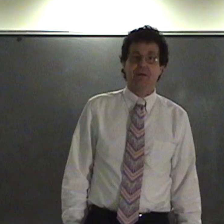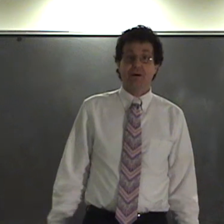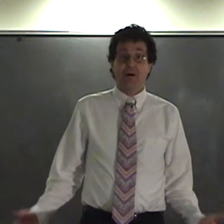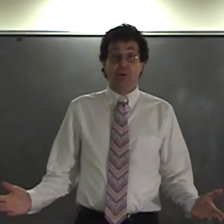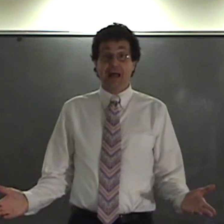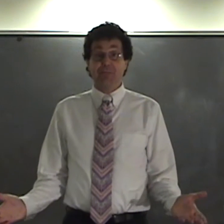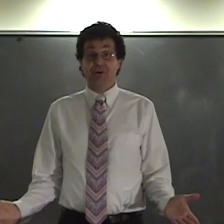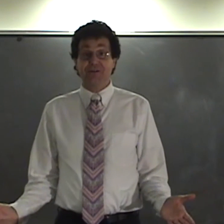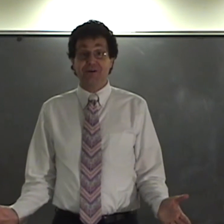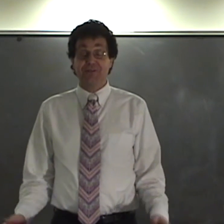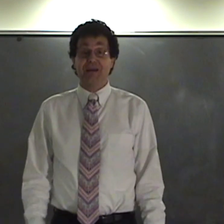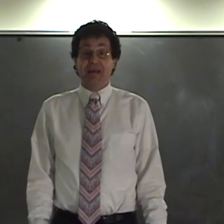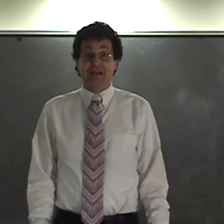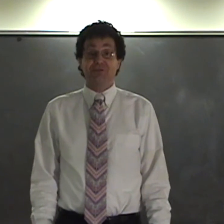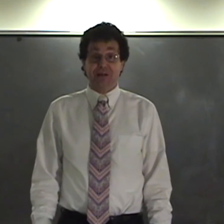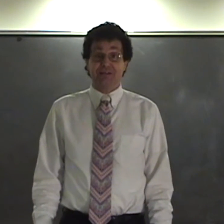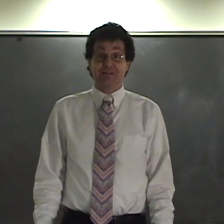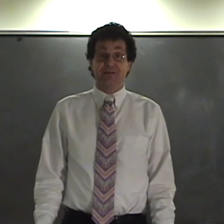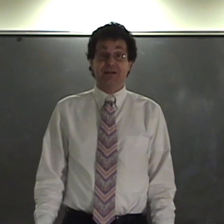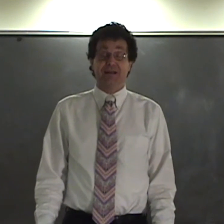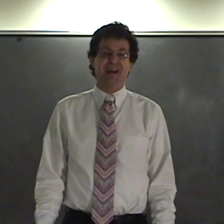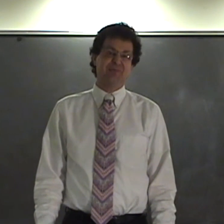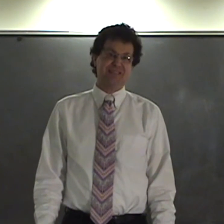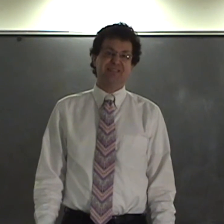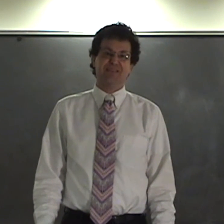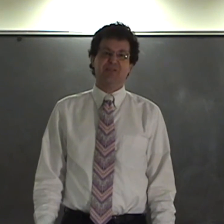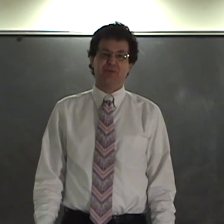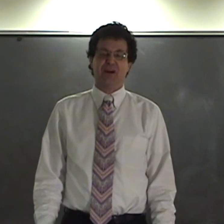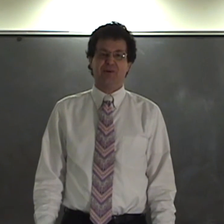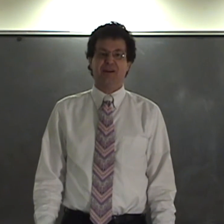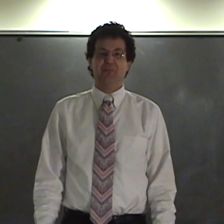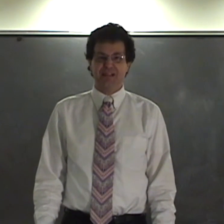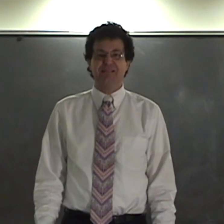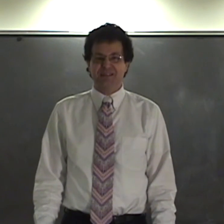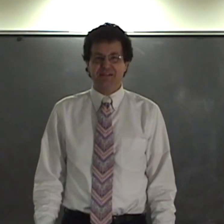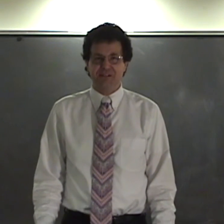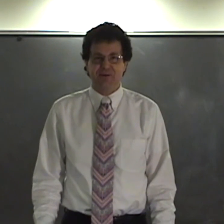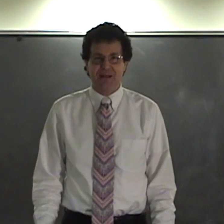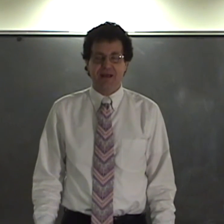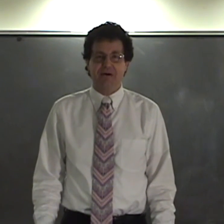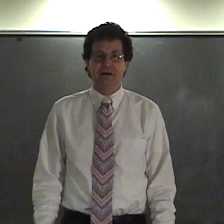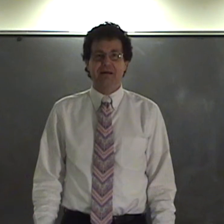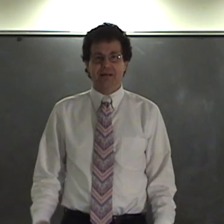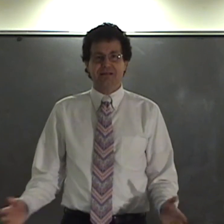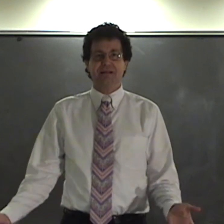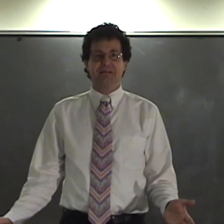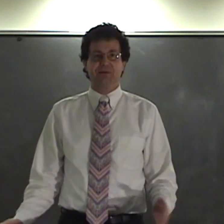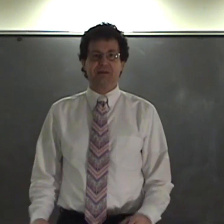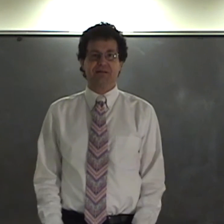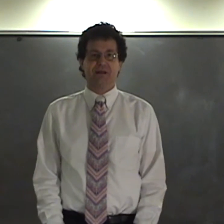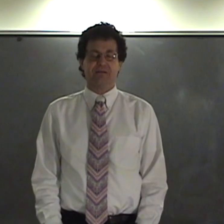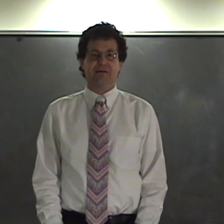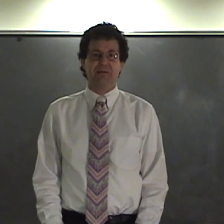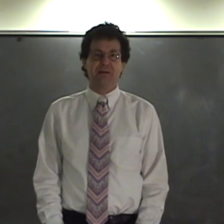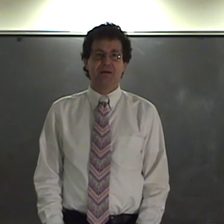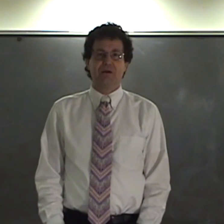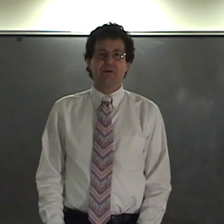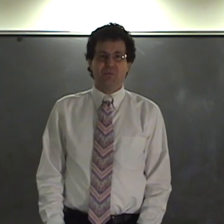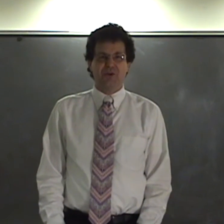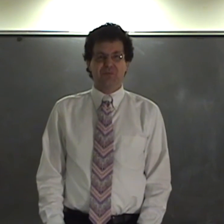Well, hey boys and girls, it's sure nice to see you again. I miss seeing you in primary, but it's nice to see you right now. Let's sing a little bit together. You've